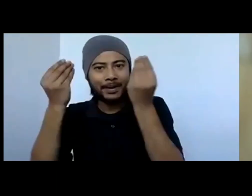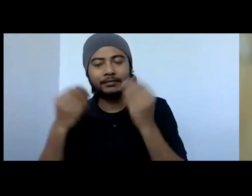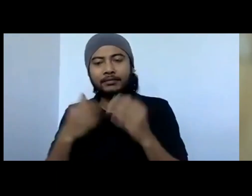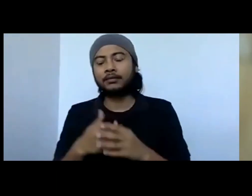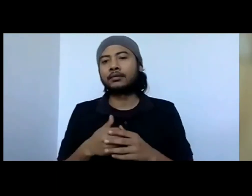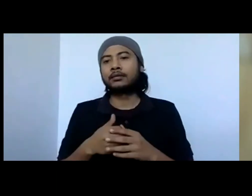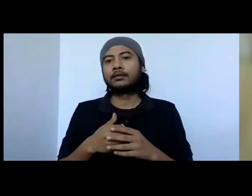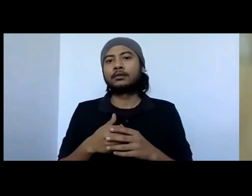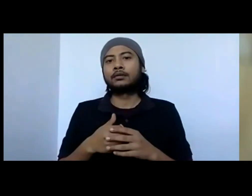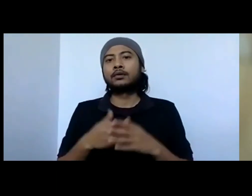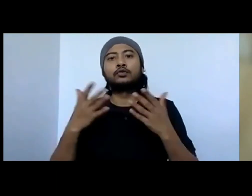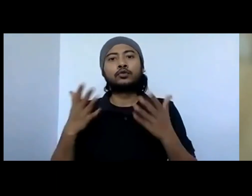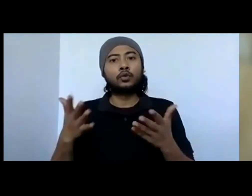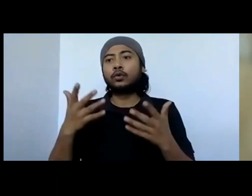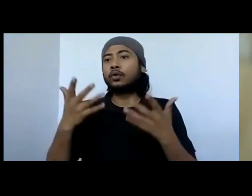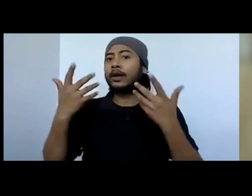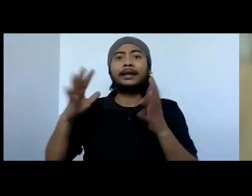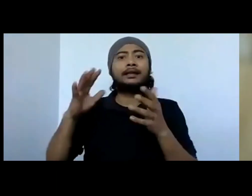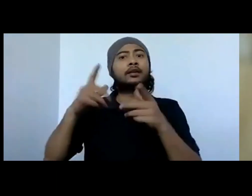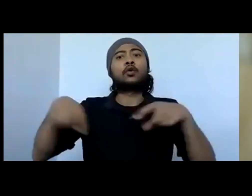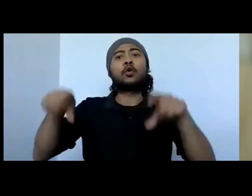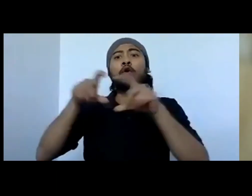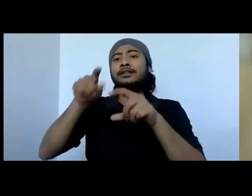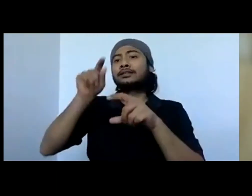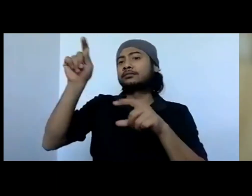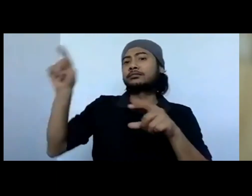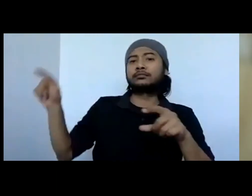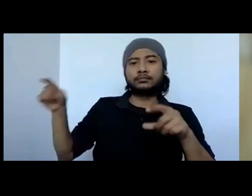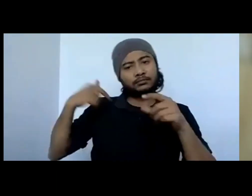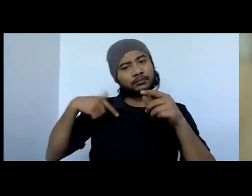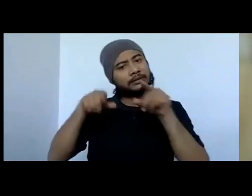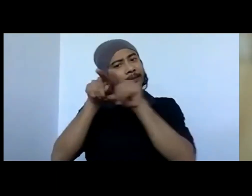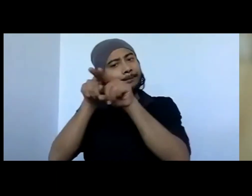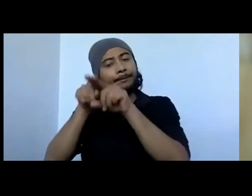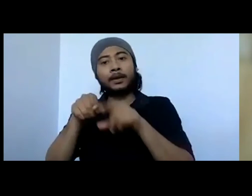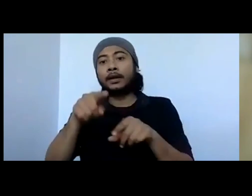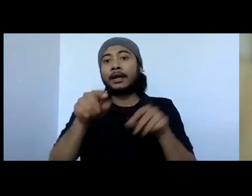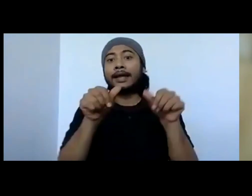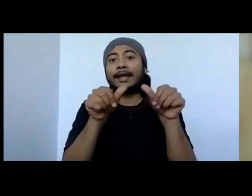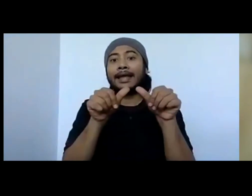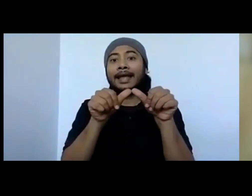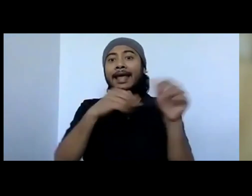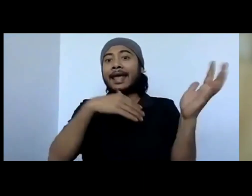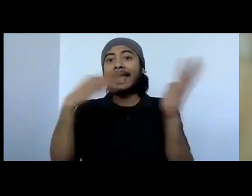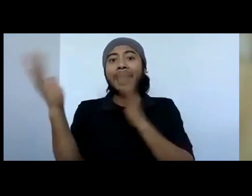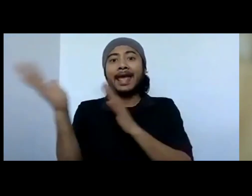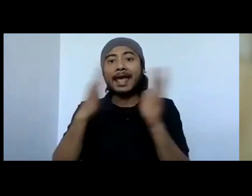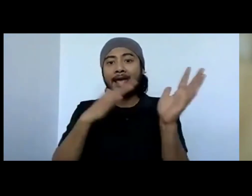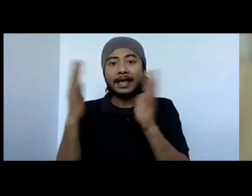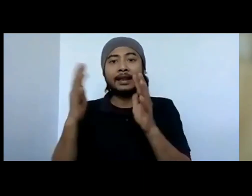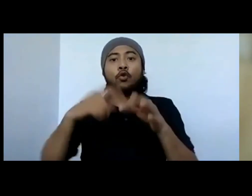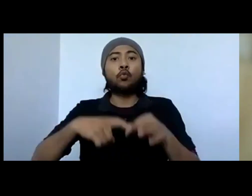When was this, you know, where the air quality index was almost at 999 in Delhi and Sierra?